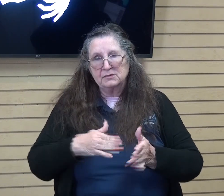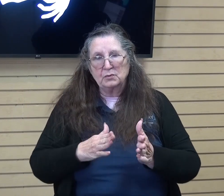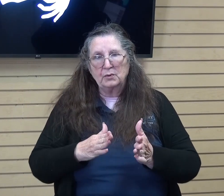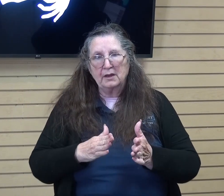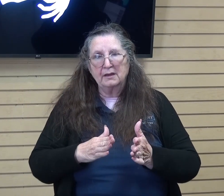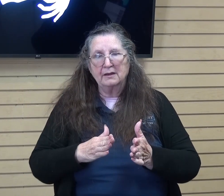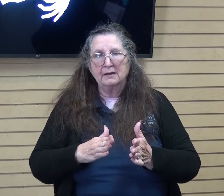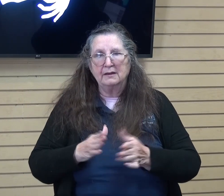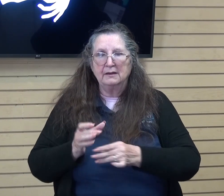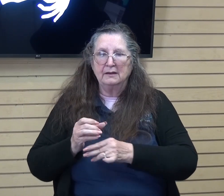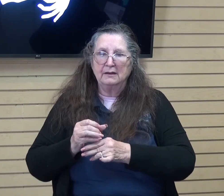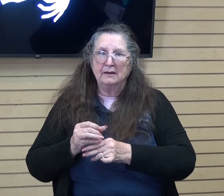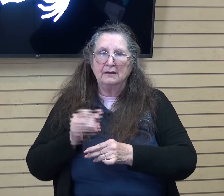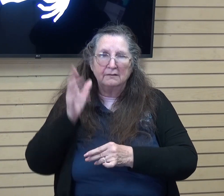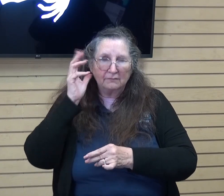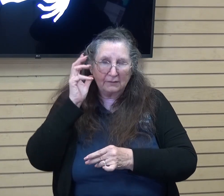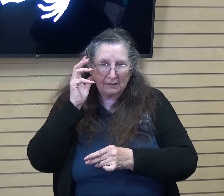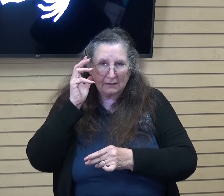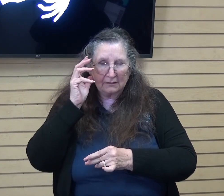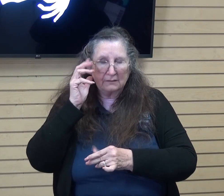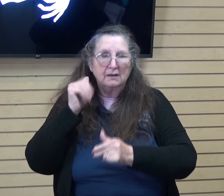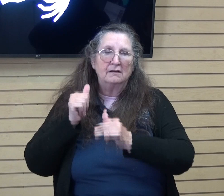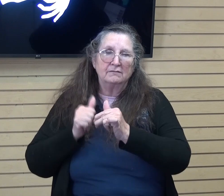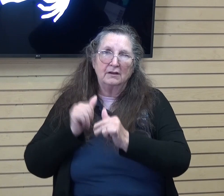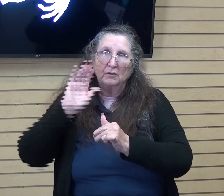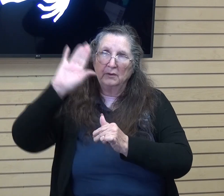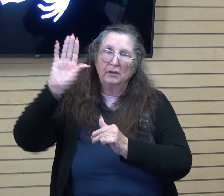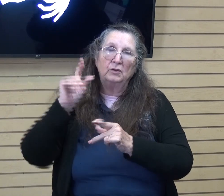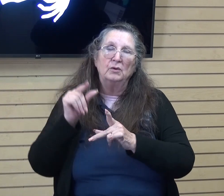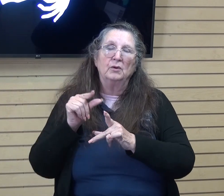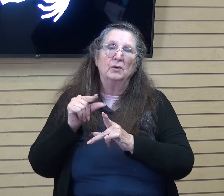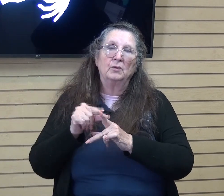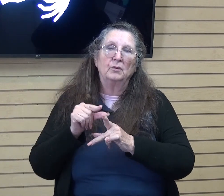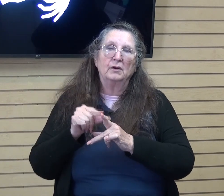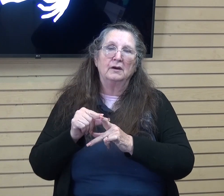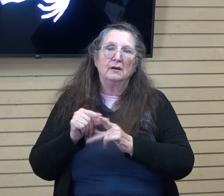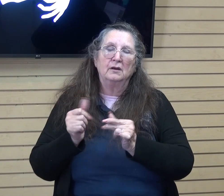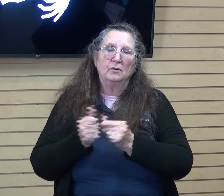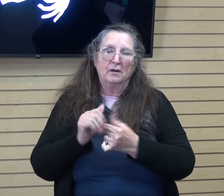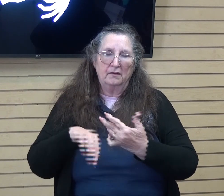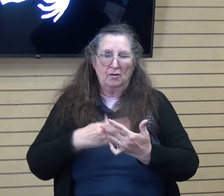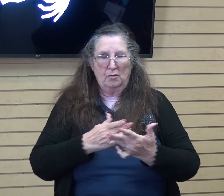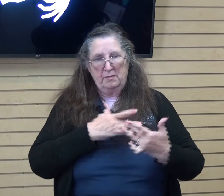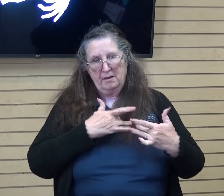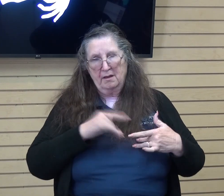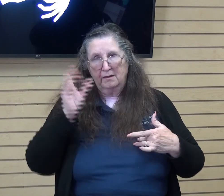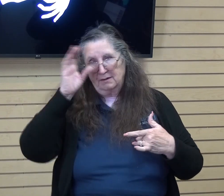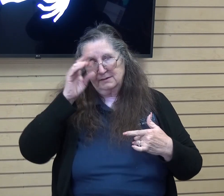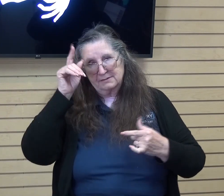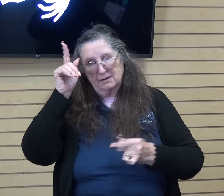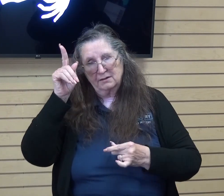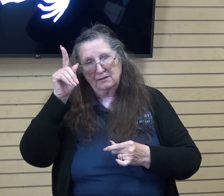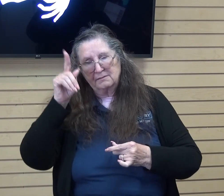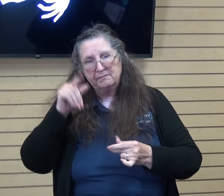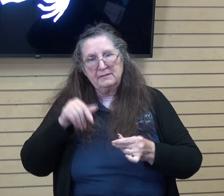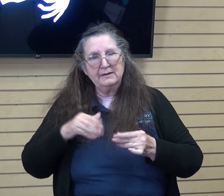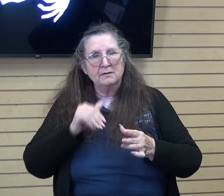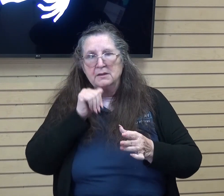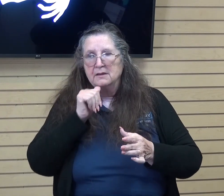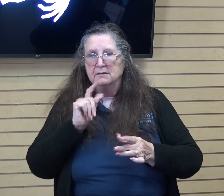taking heed according to your word with my whole heart i have sought you oh let me not wander from your